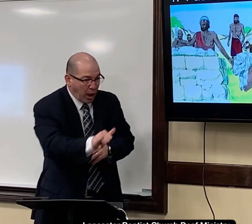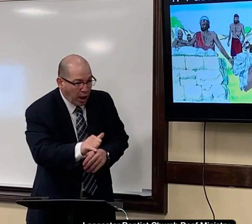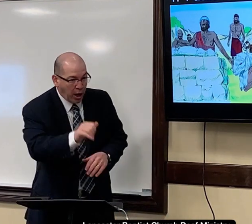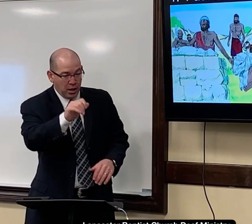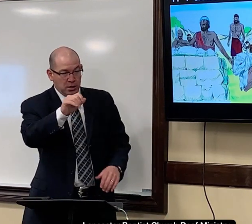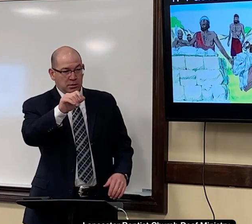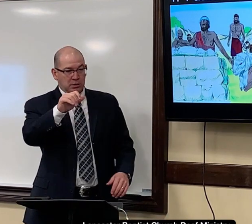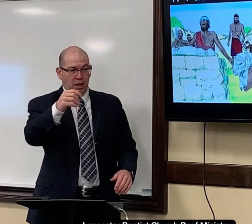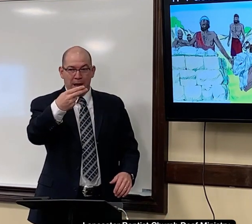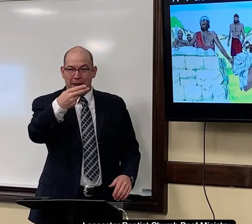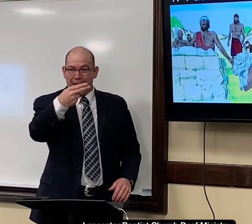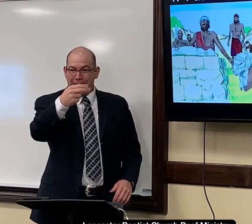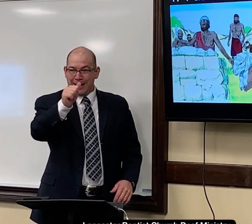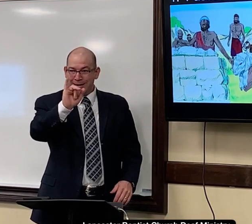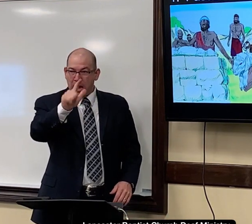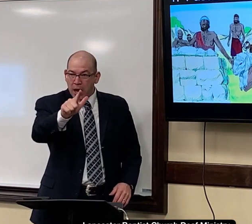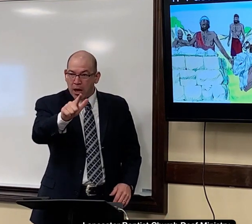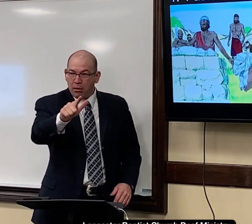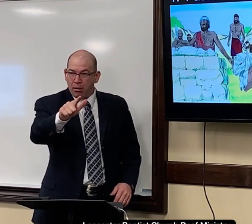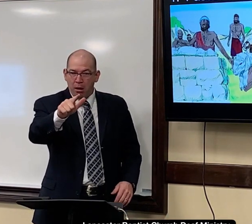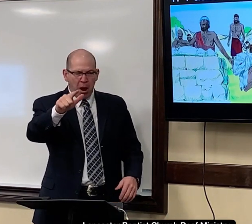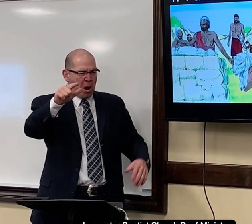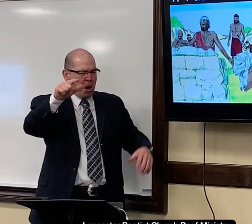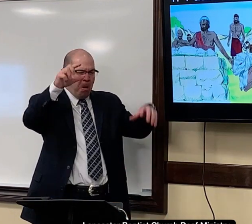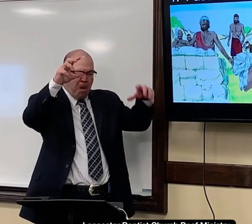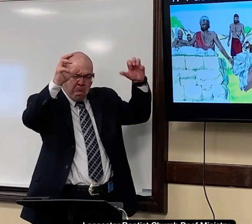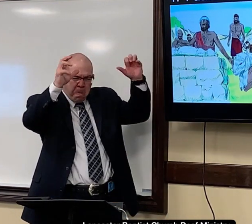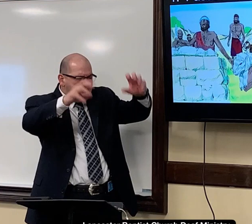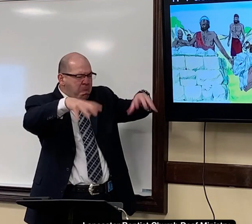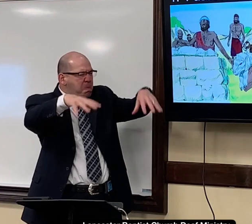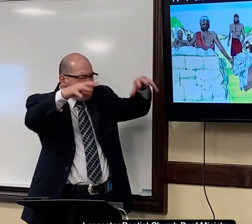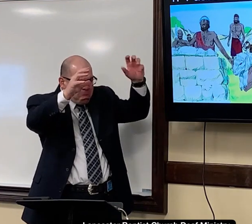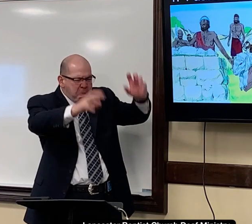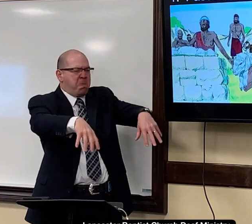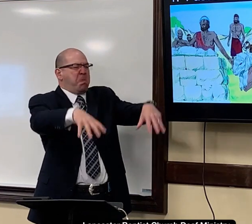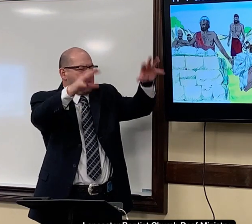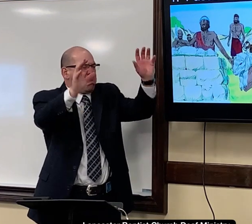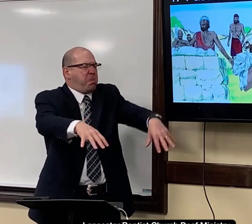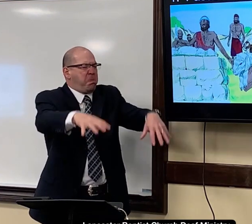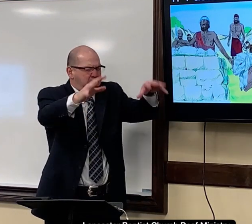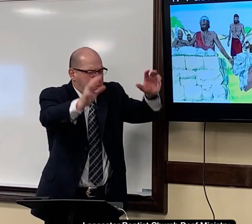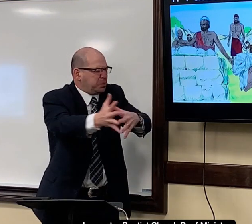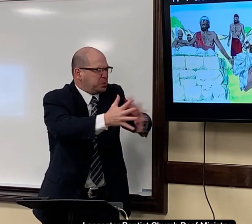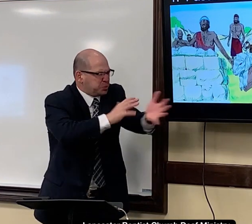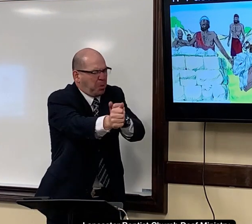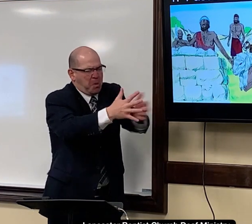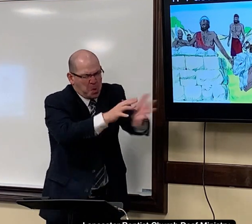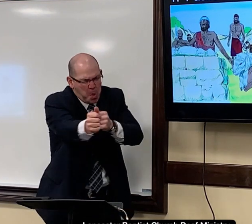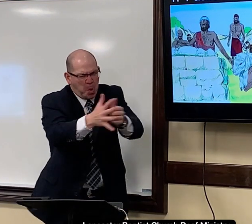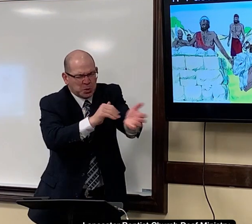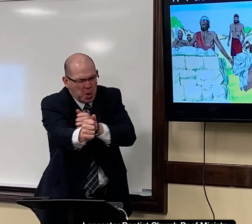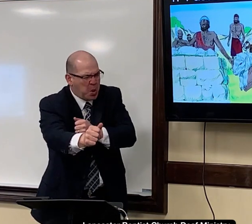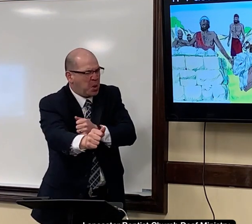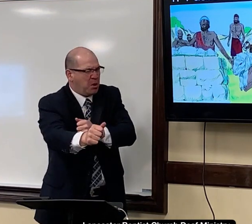after that was the hail it rained down hail and destroyed